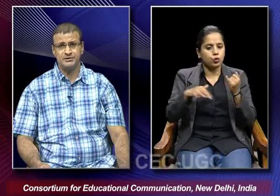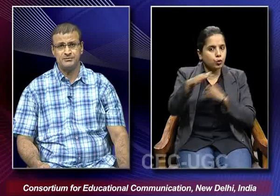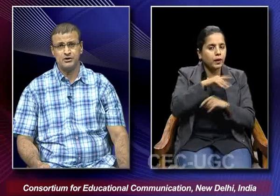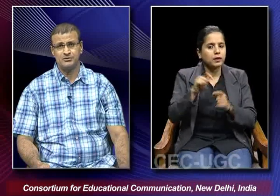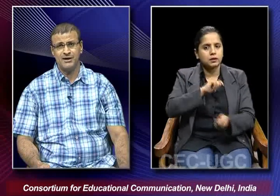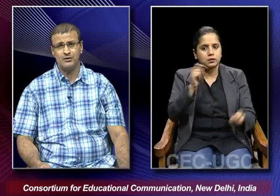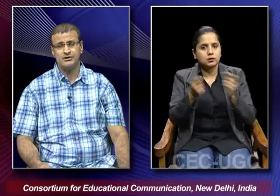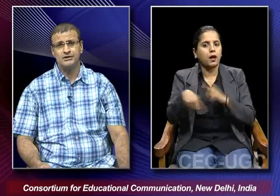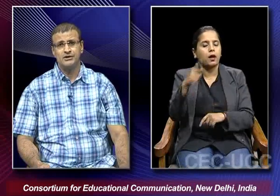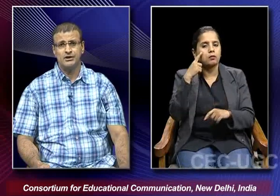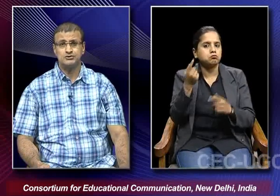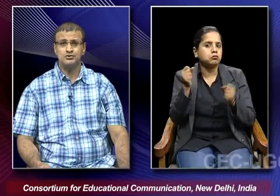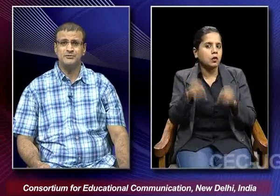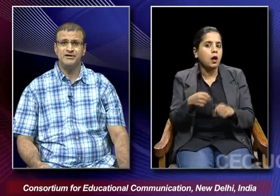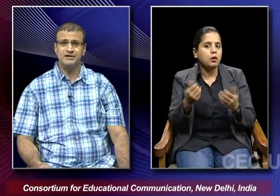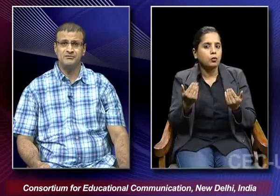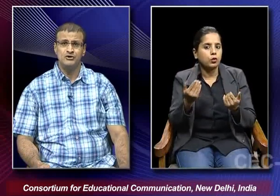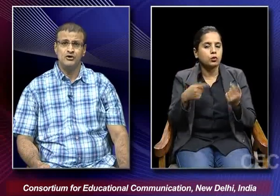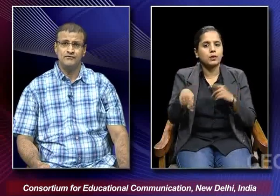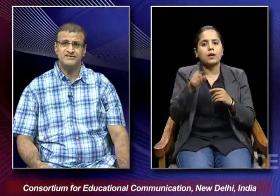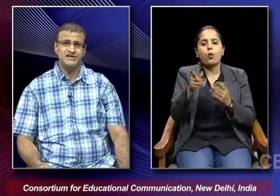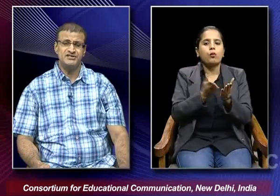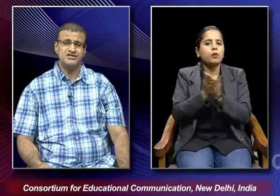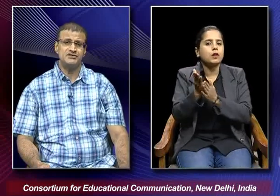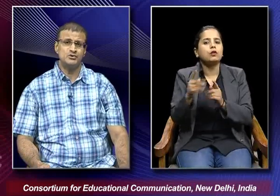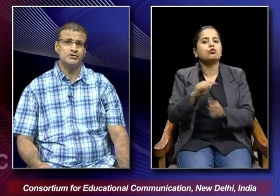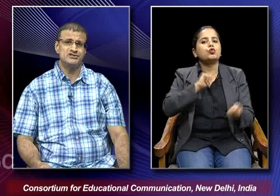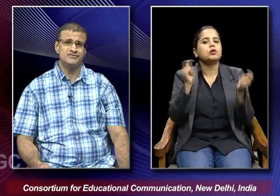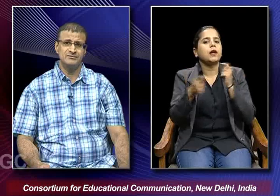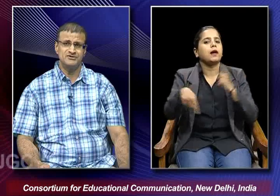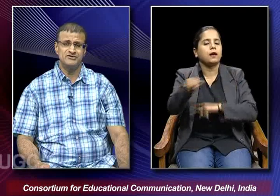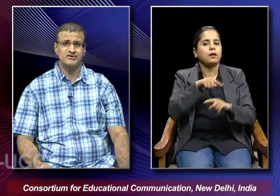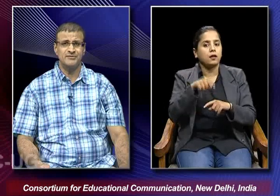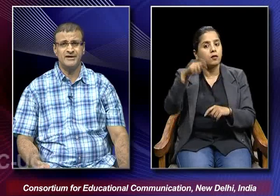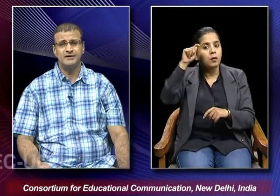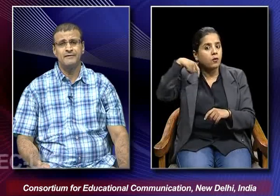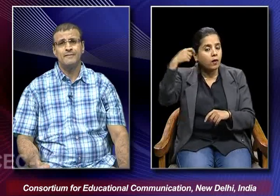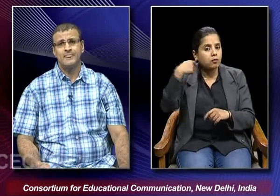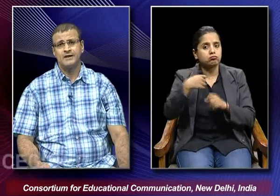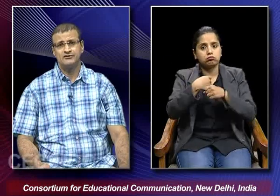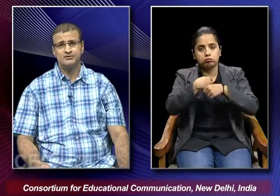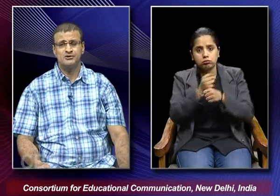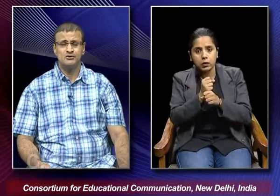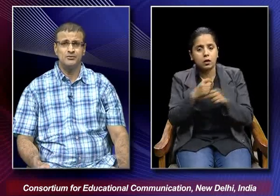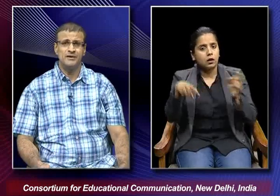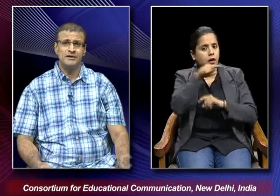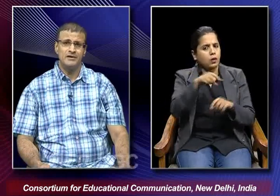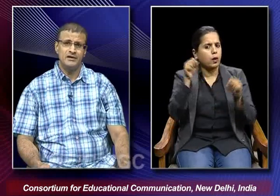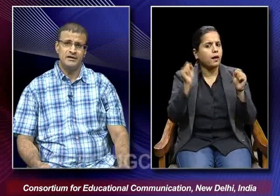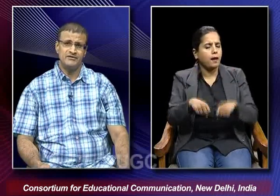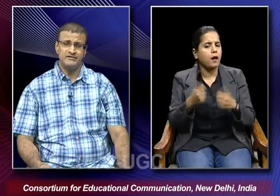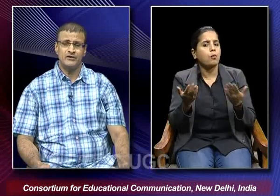be brought about through the medium of change. And through his films which were made he was able to